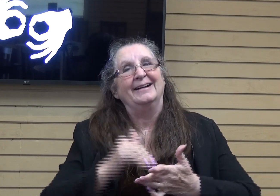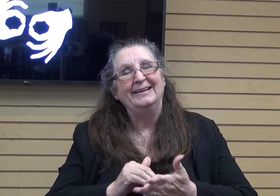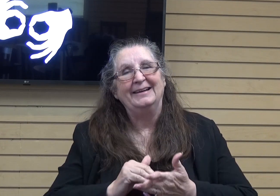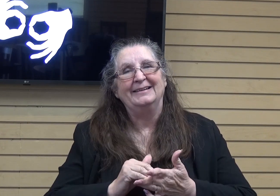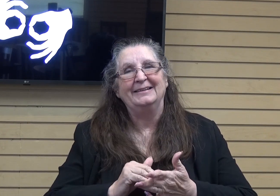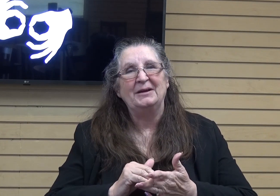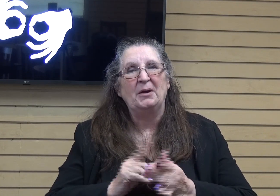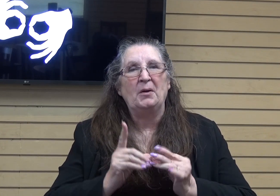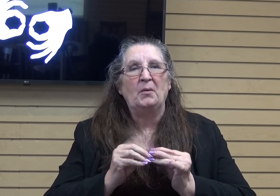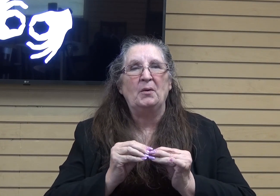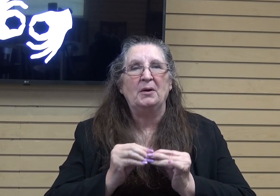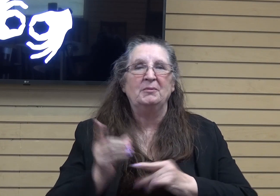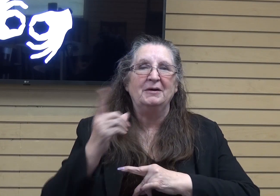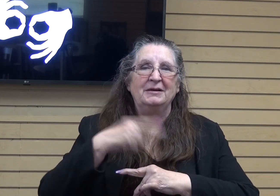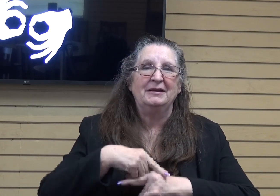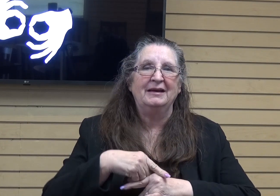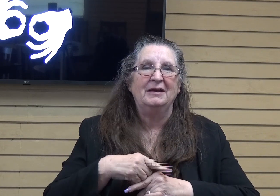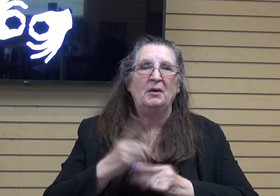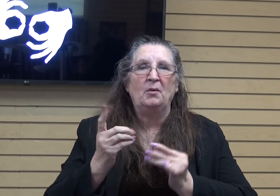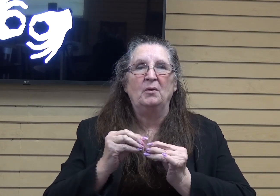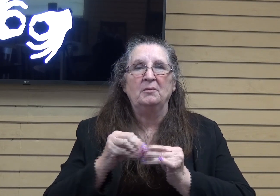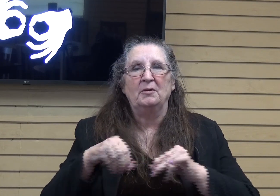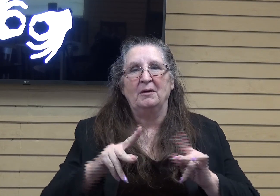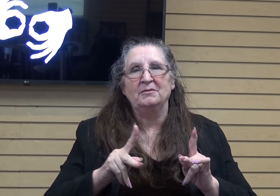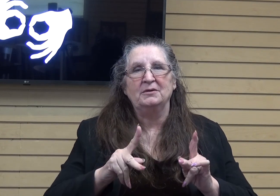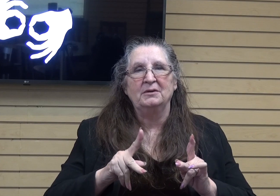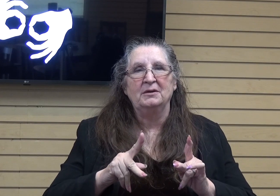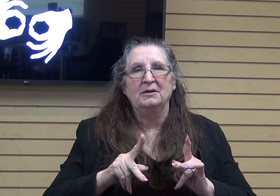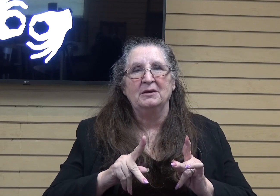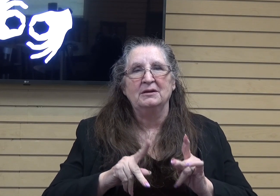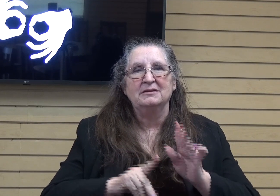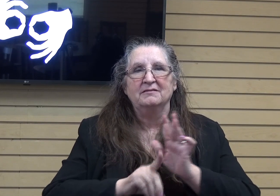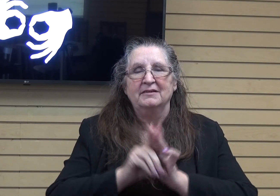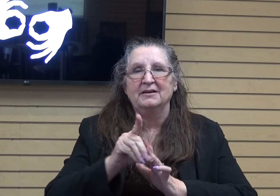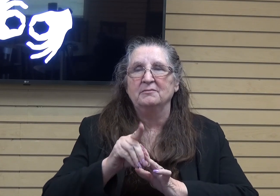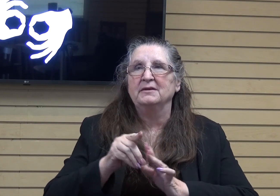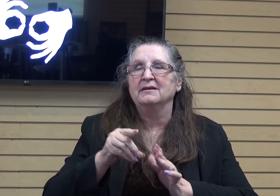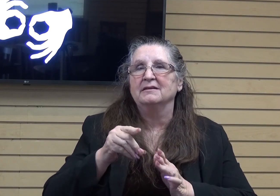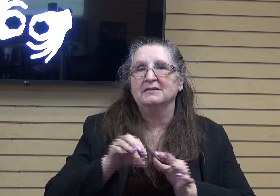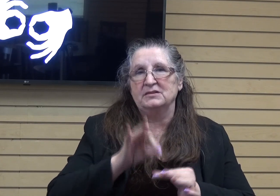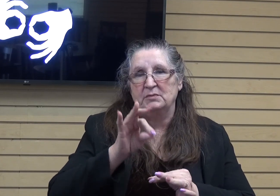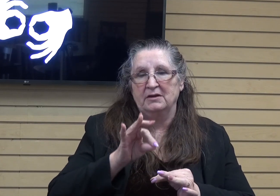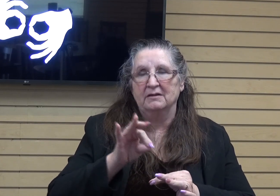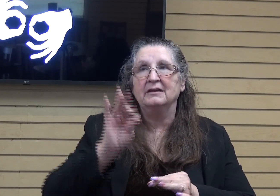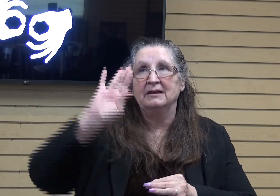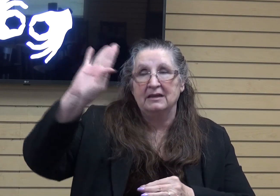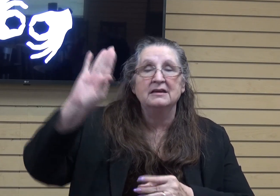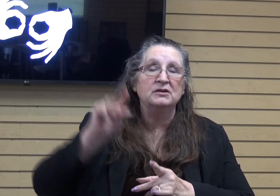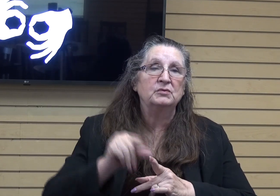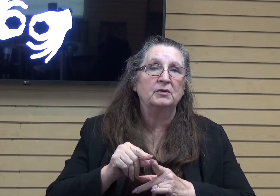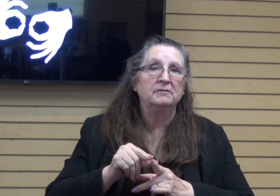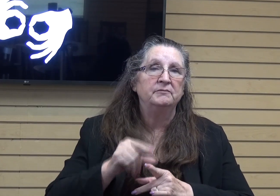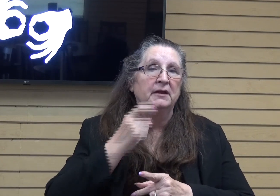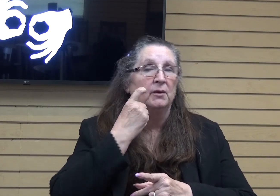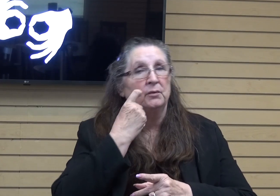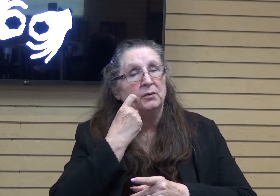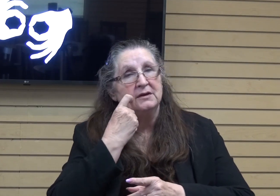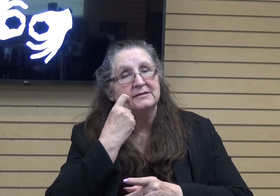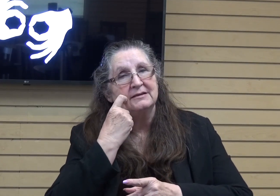day, another chance to grow in the Spirit and the Word. So recently, I've